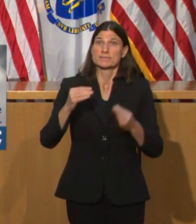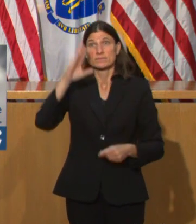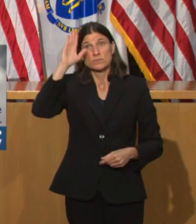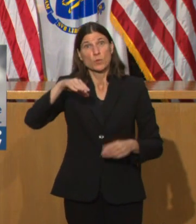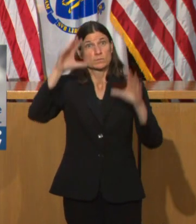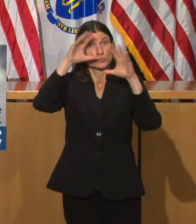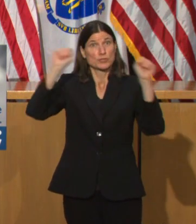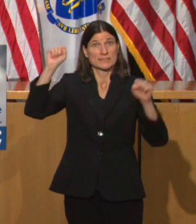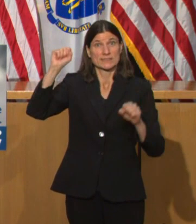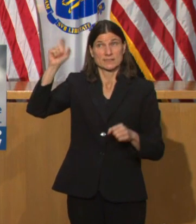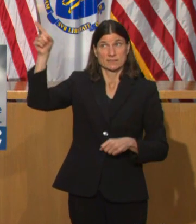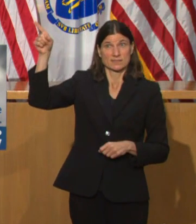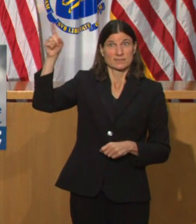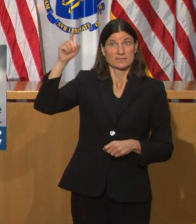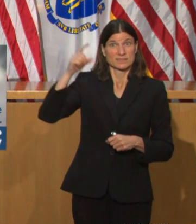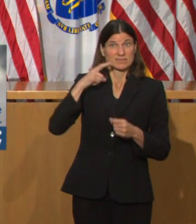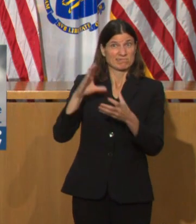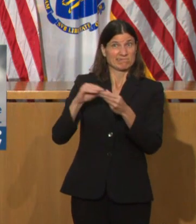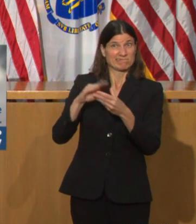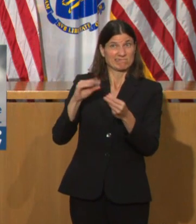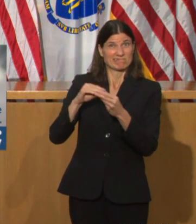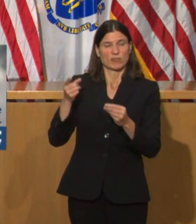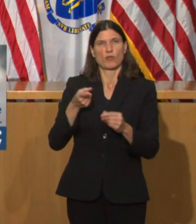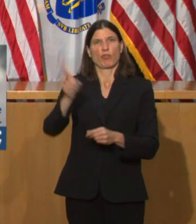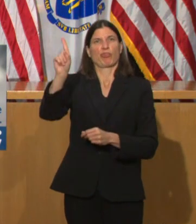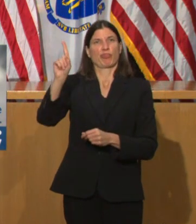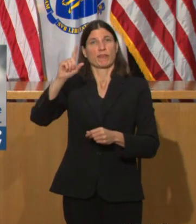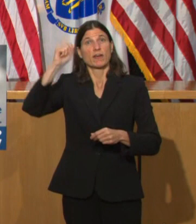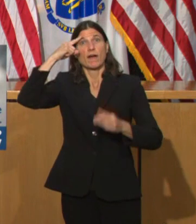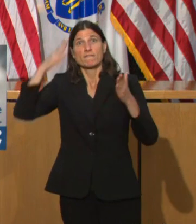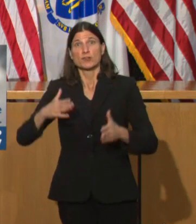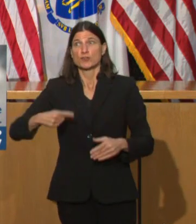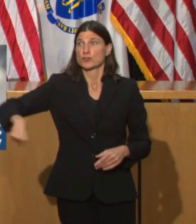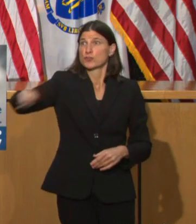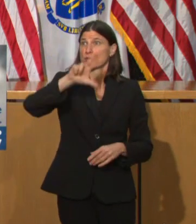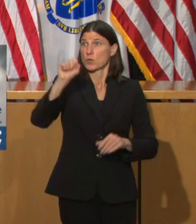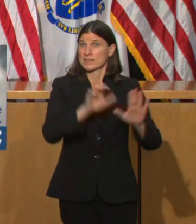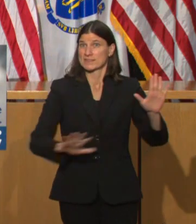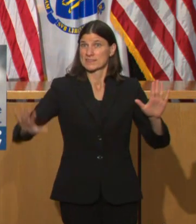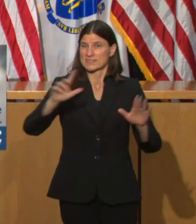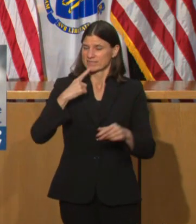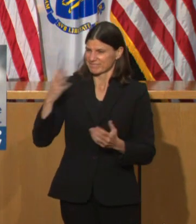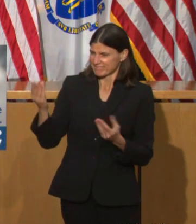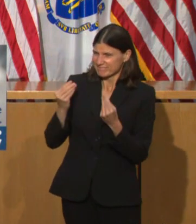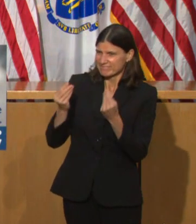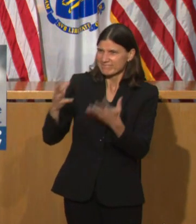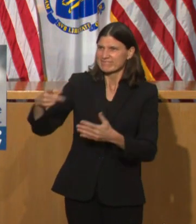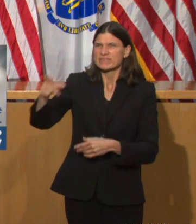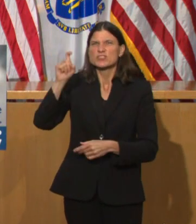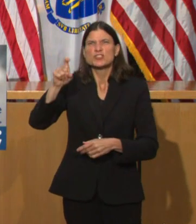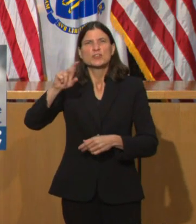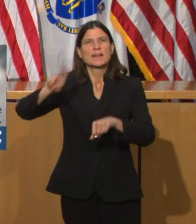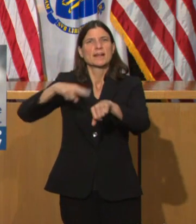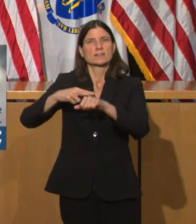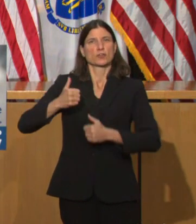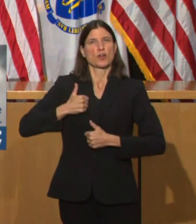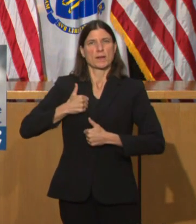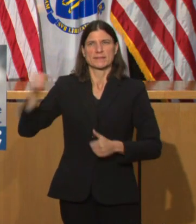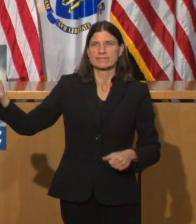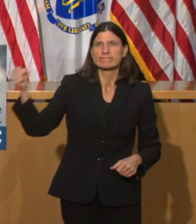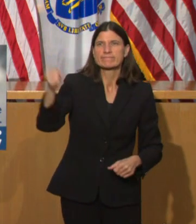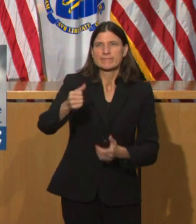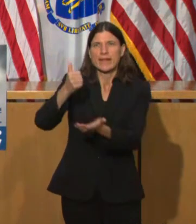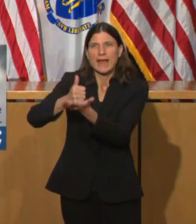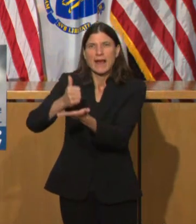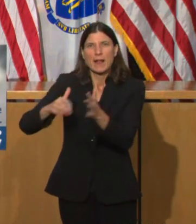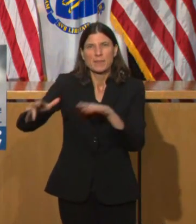I KNOW I SHOULD BE SURPRISED WHEN I HEAR INCENDIARY WORDS LIKE THIS FROM HIM, BUT I'M NOT. AT SO MANY TIMES